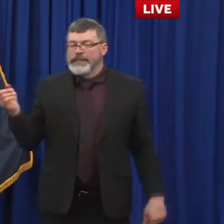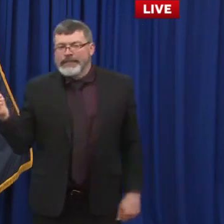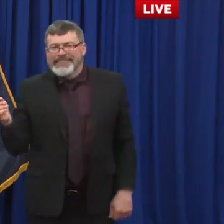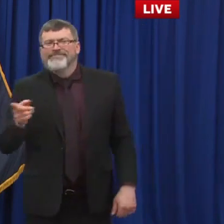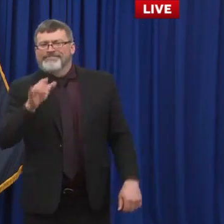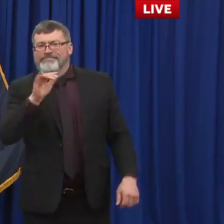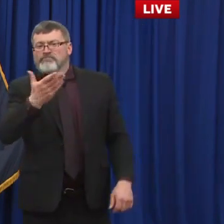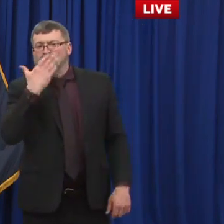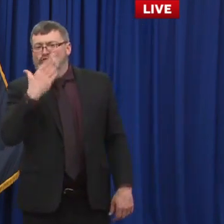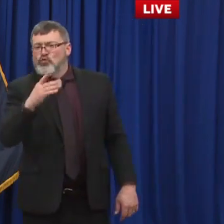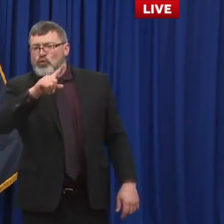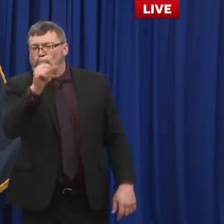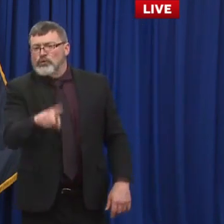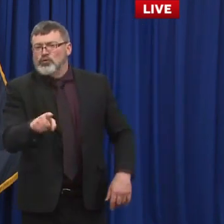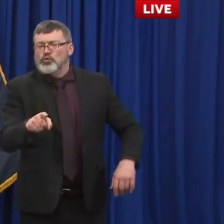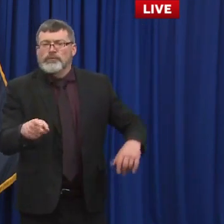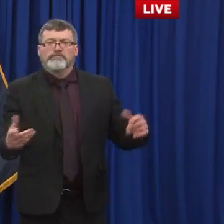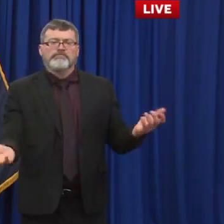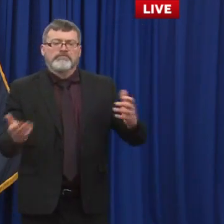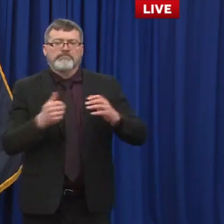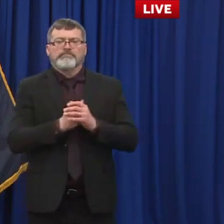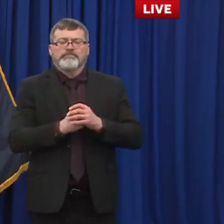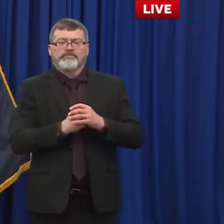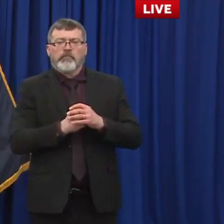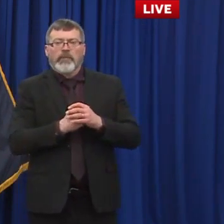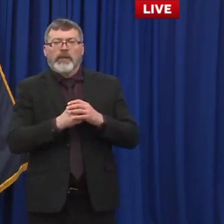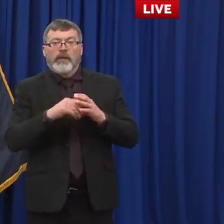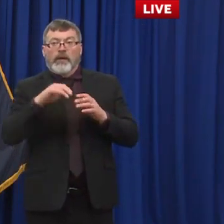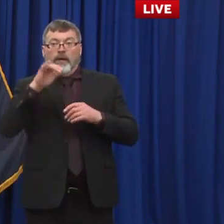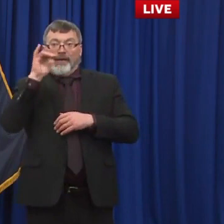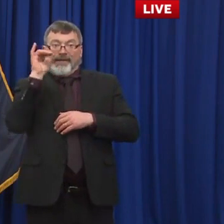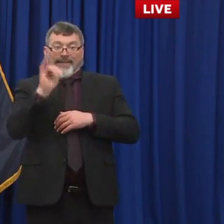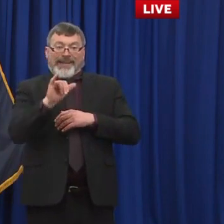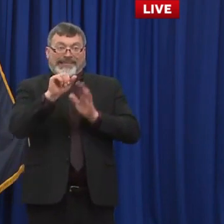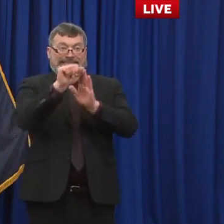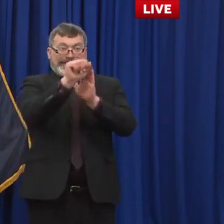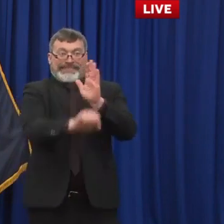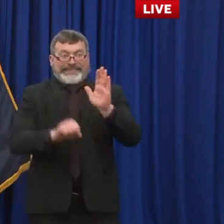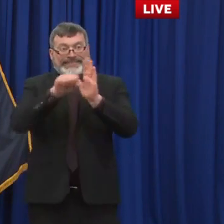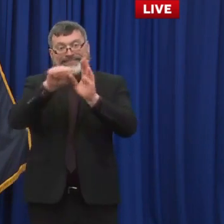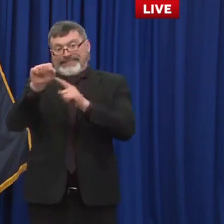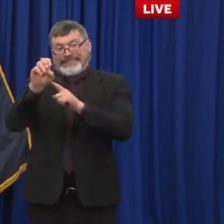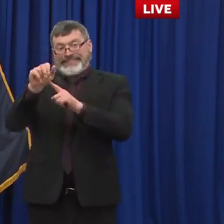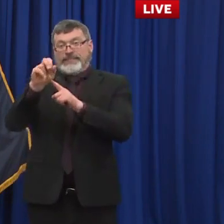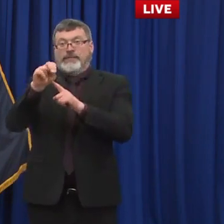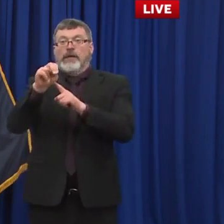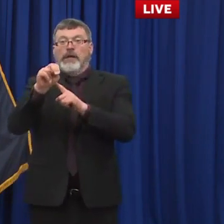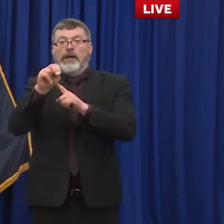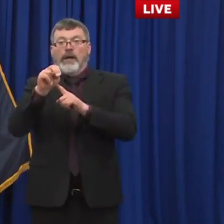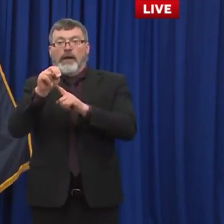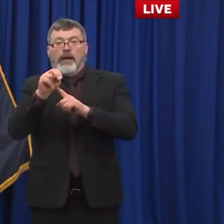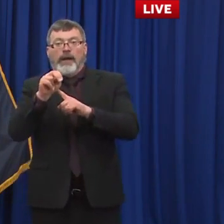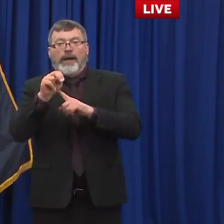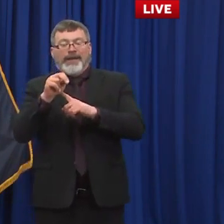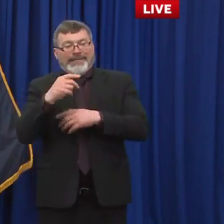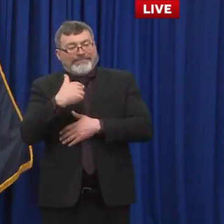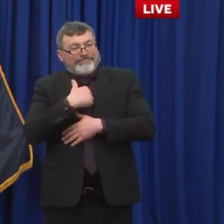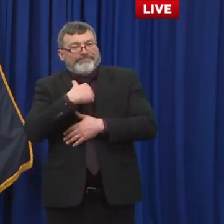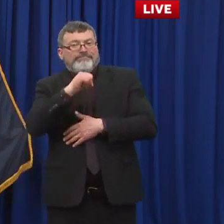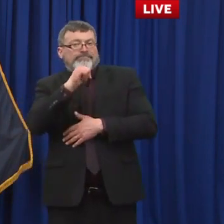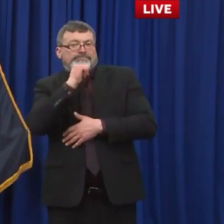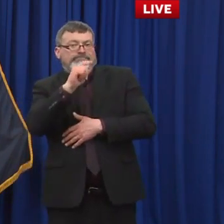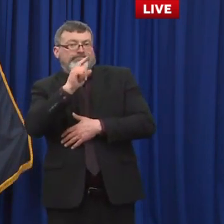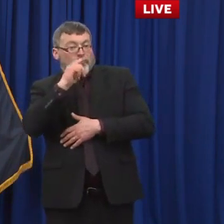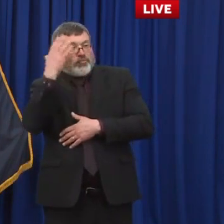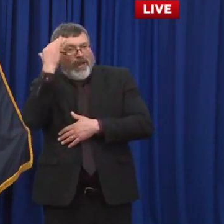The seasonality of the novel coronavirus, I think, still remains a little bit unclear. We've seen multiple peaks and multiple spikes